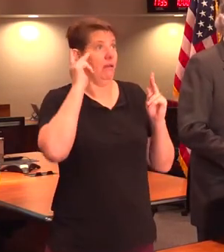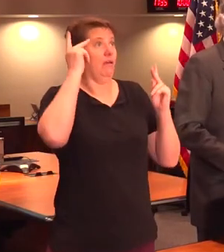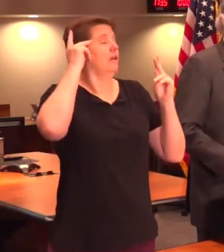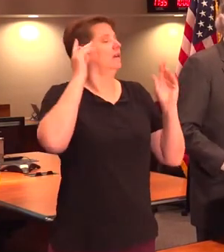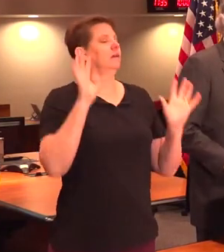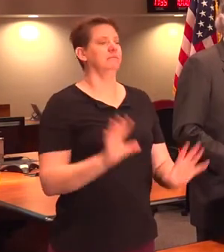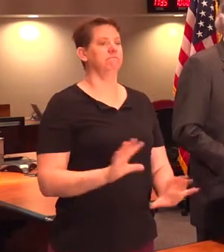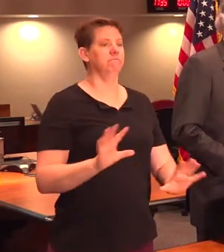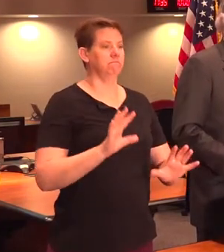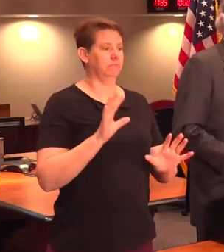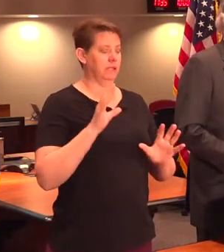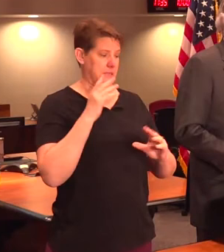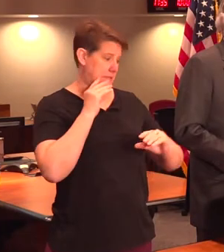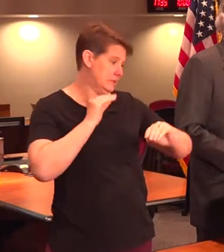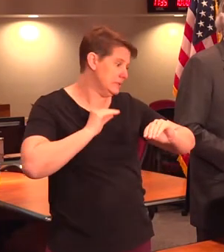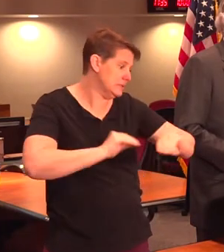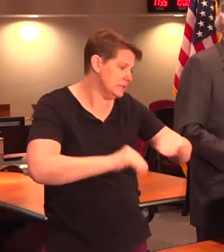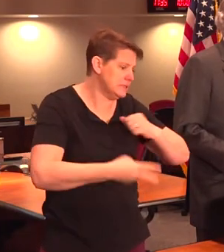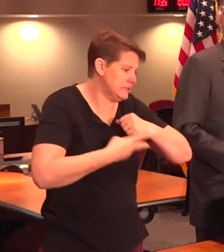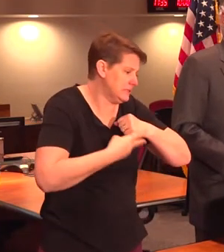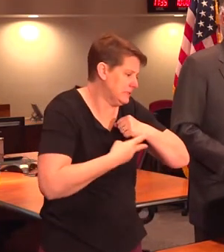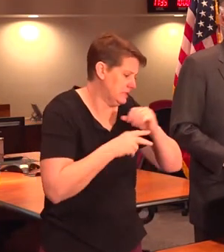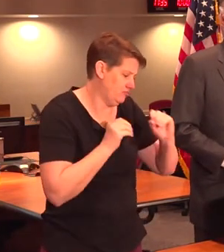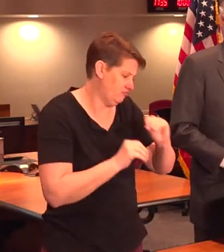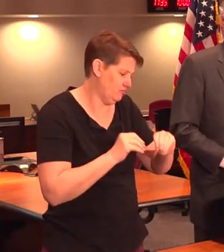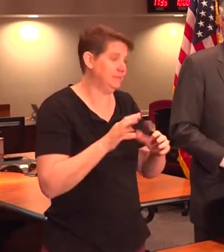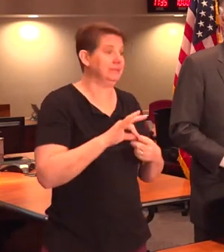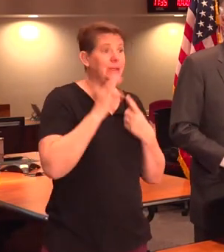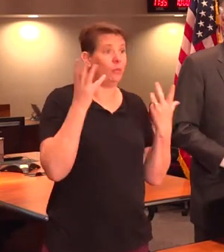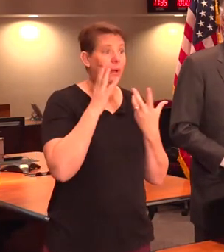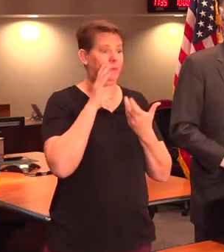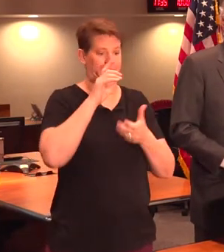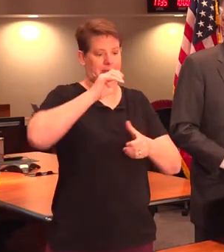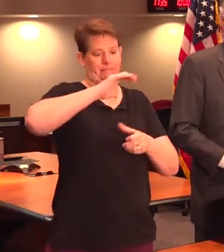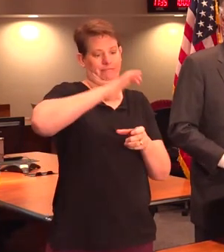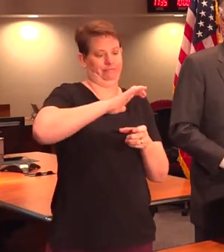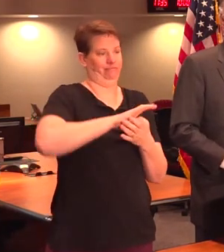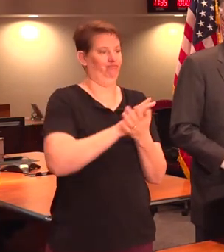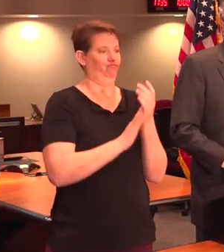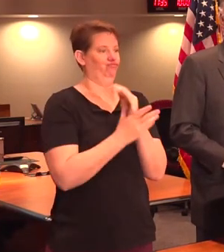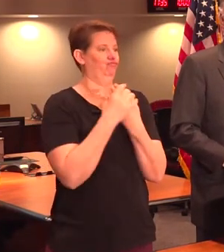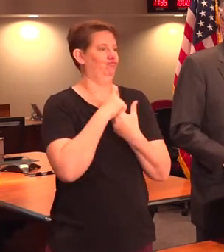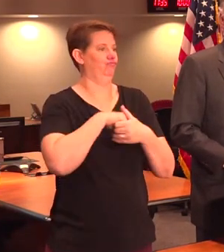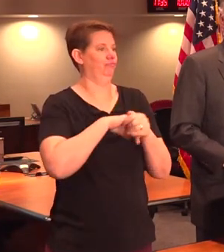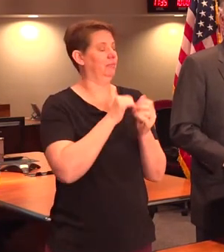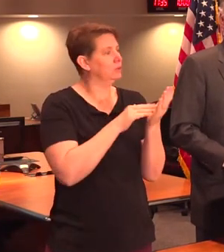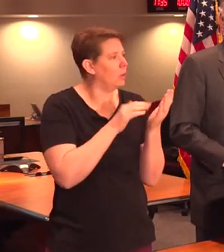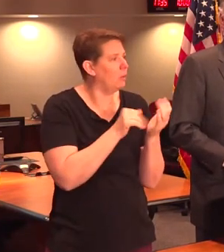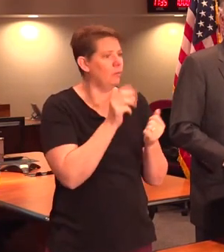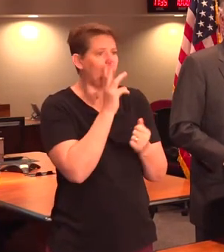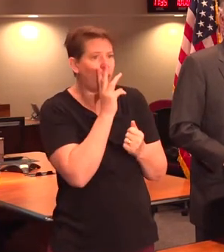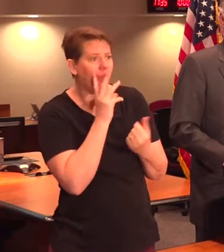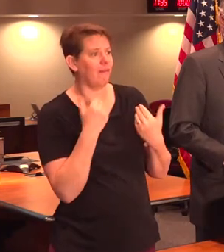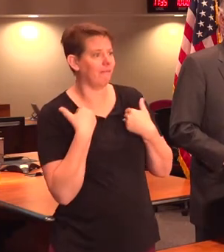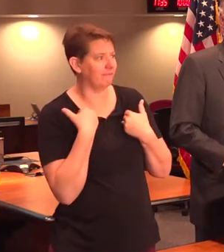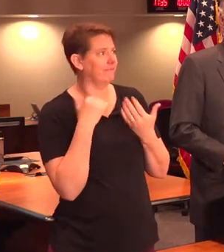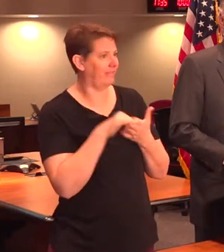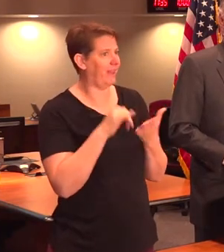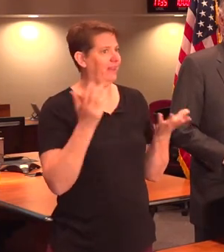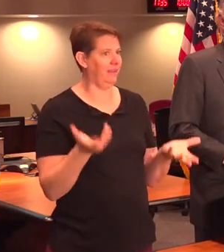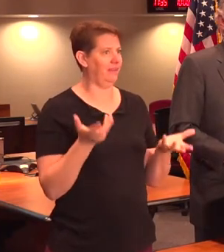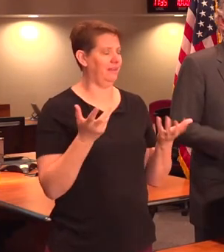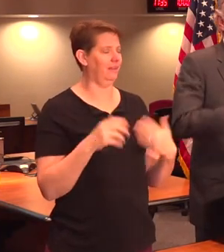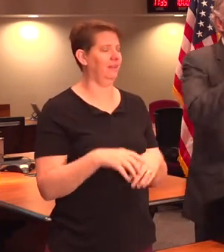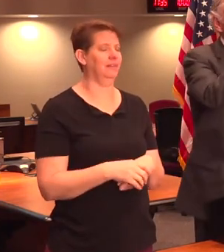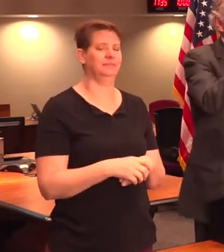You don't need to stock up on anything except maybe hand sanitizer. Have some of that. But everybody's got soap and water. And I assure